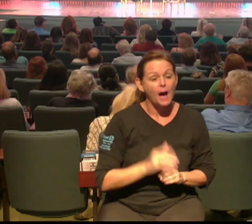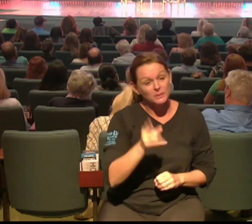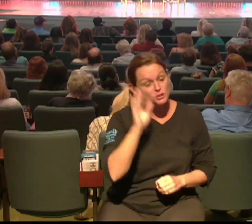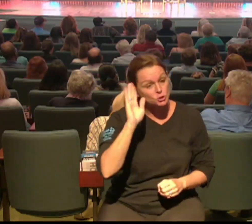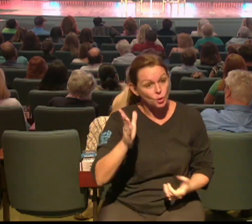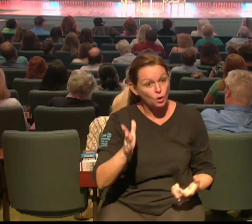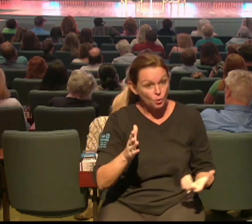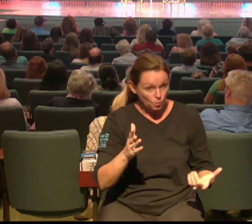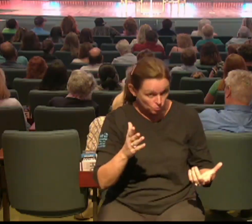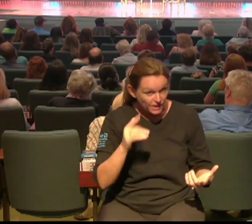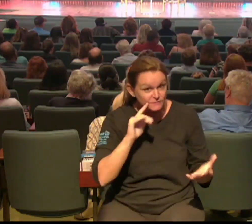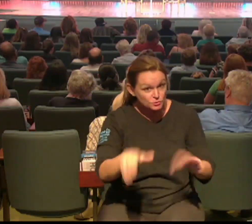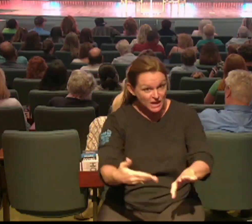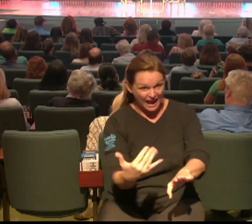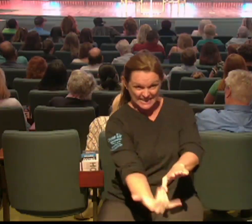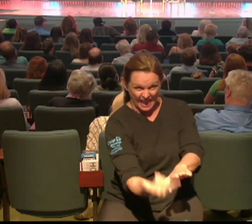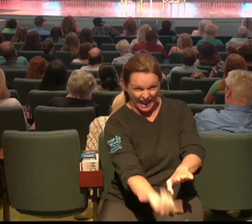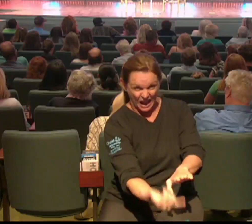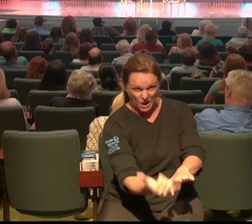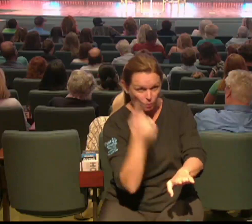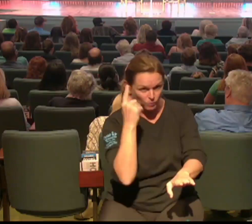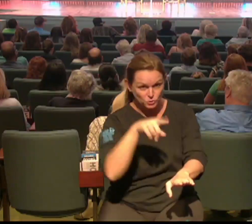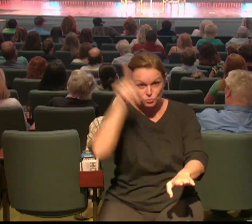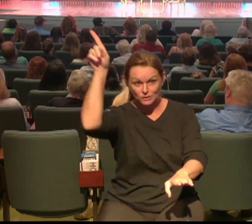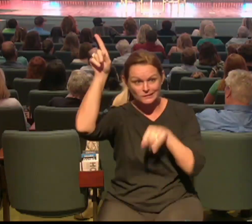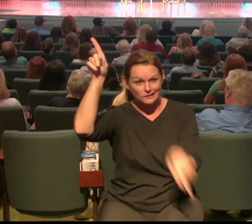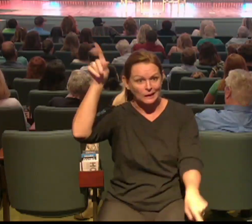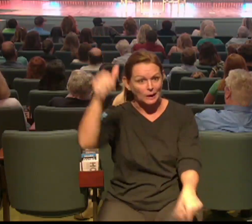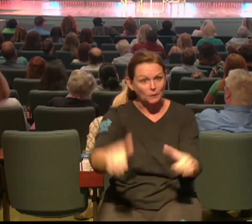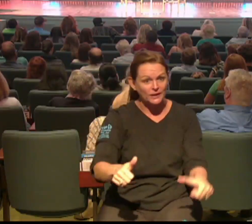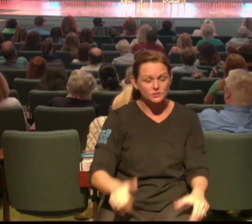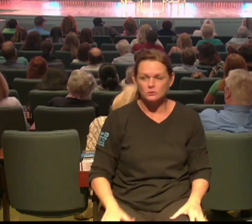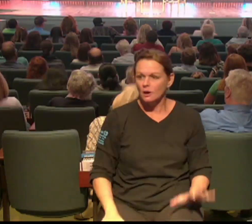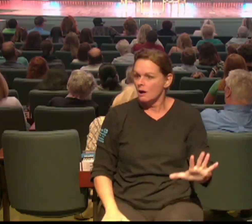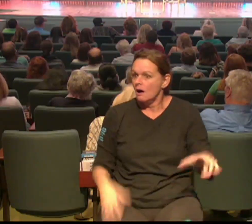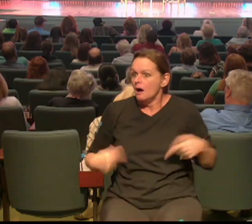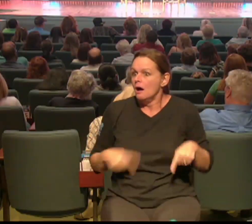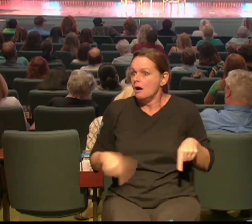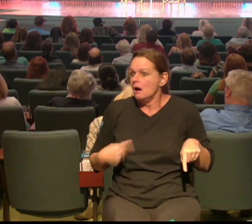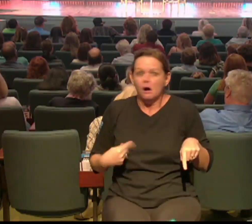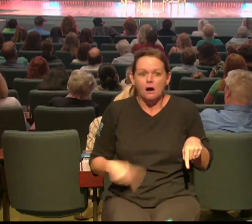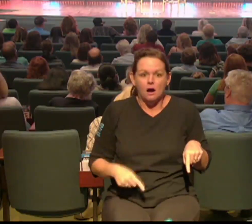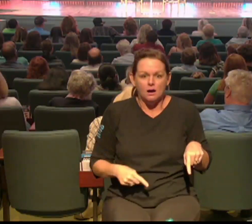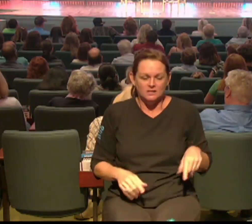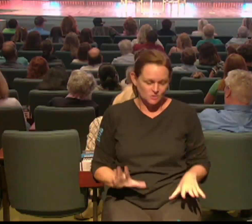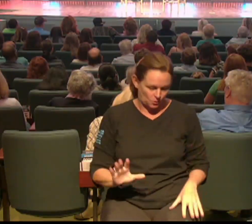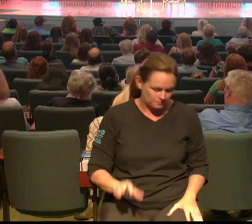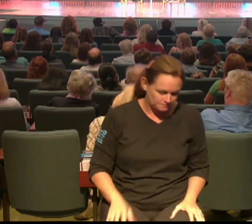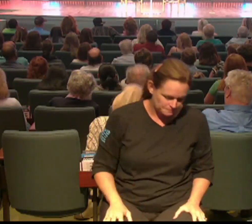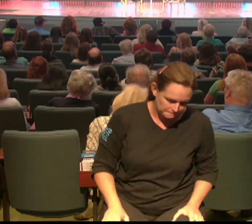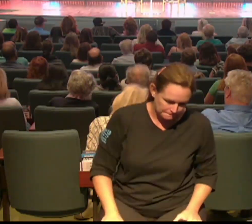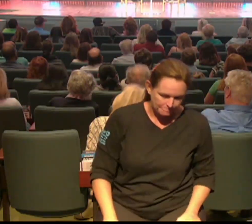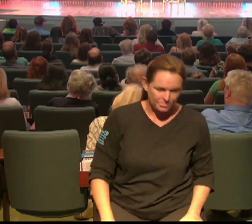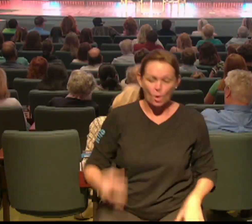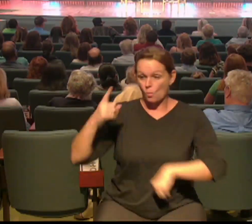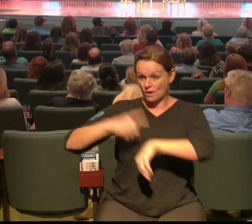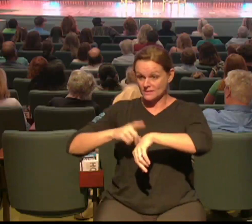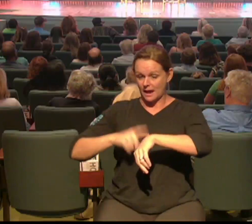some of you might remember the story that several years ago Todd and I had a romantic summer getaway to Colorado and